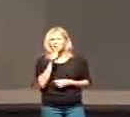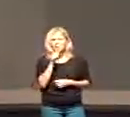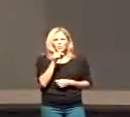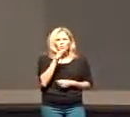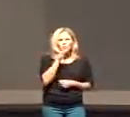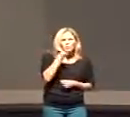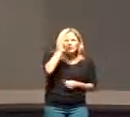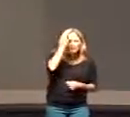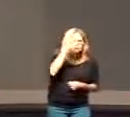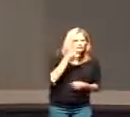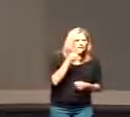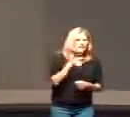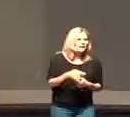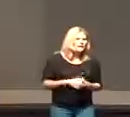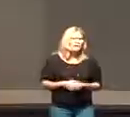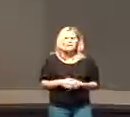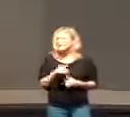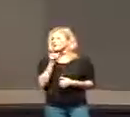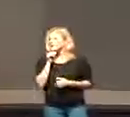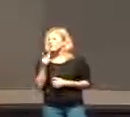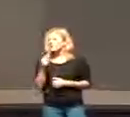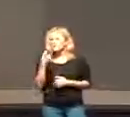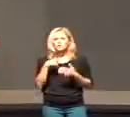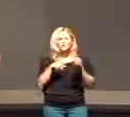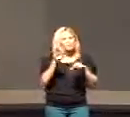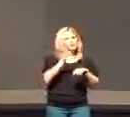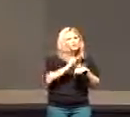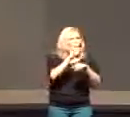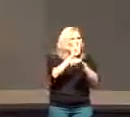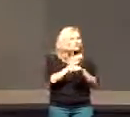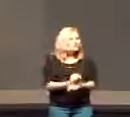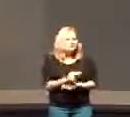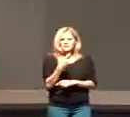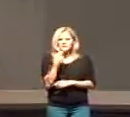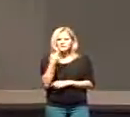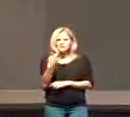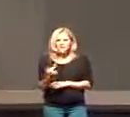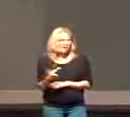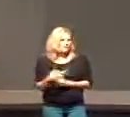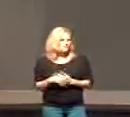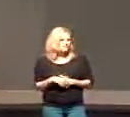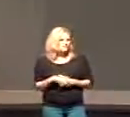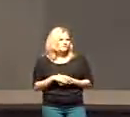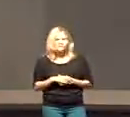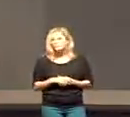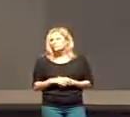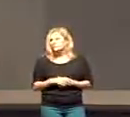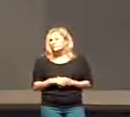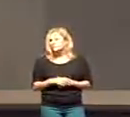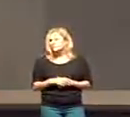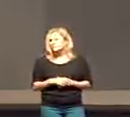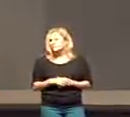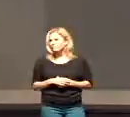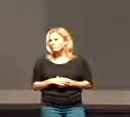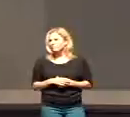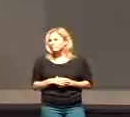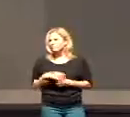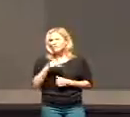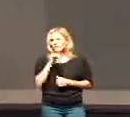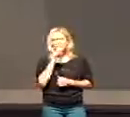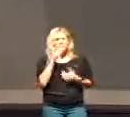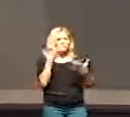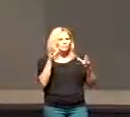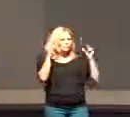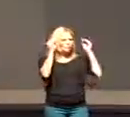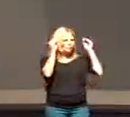do your parents say he is? Not, what does your church tradition say that Jesus is? Not even what you've been taught